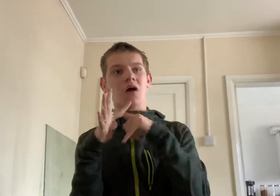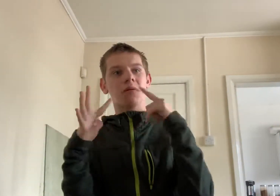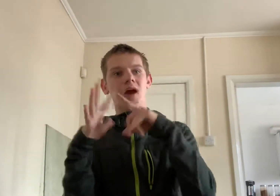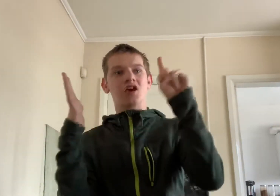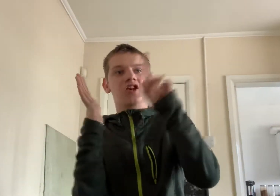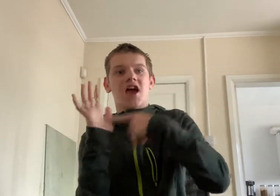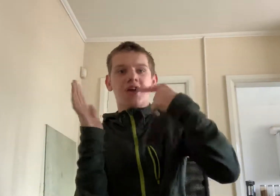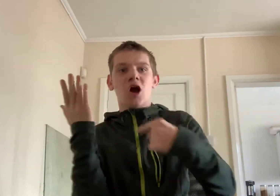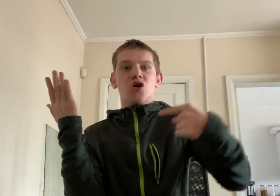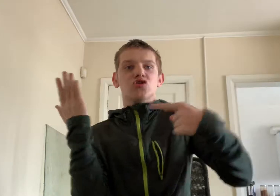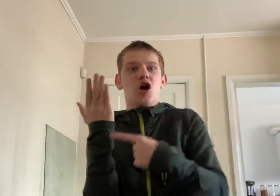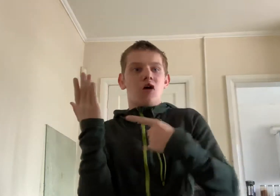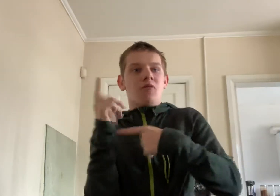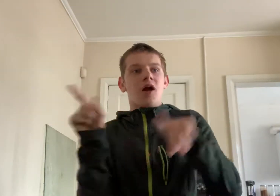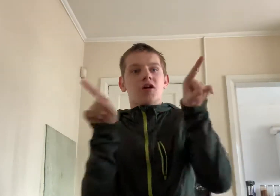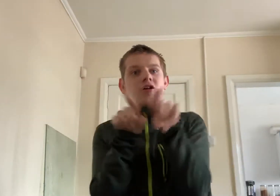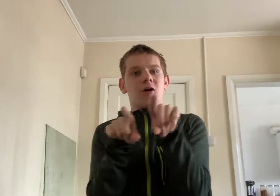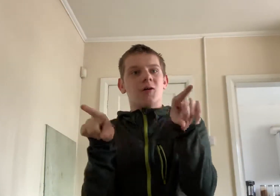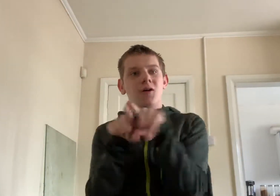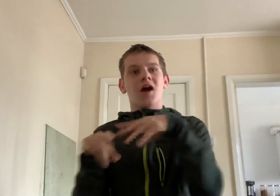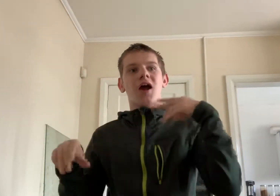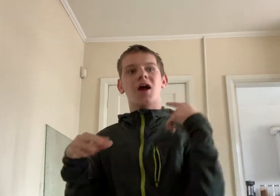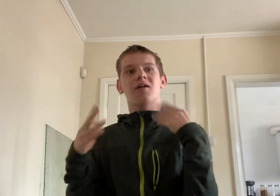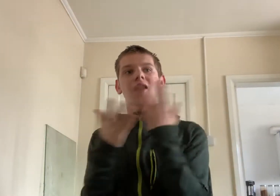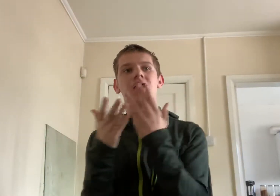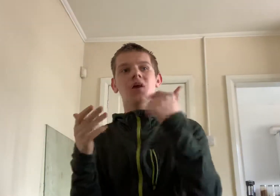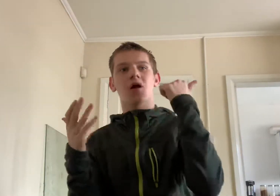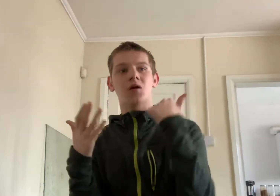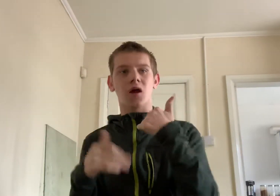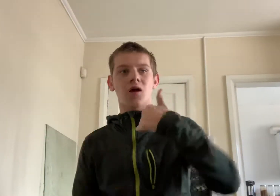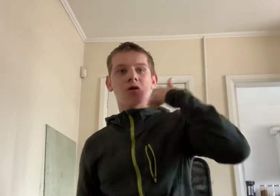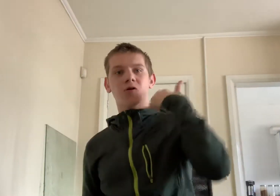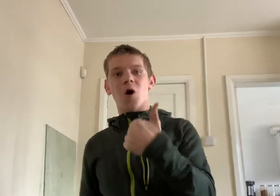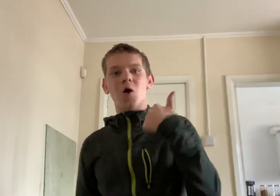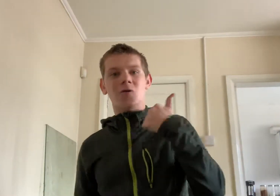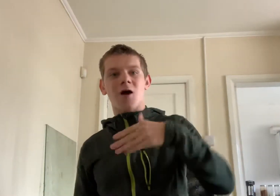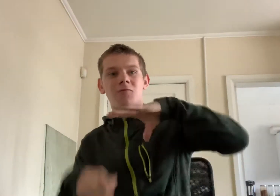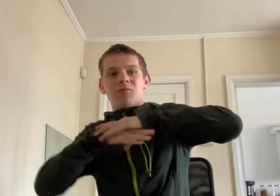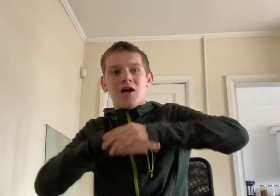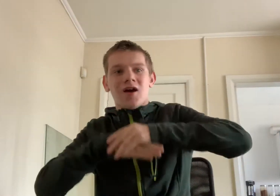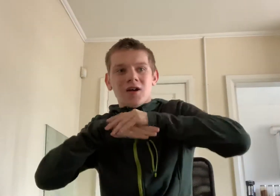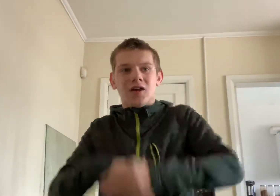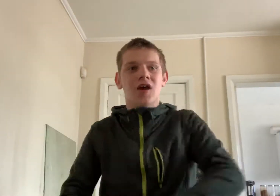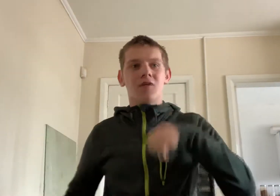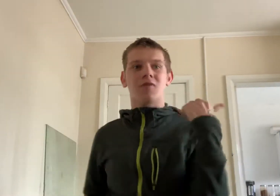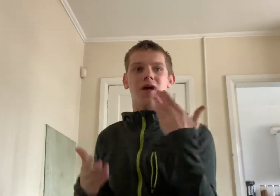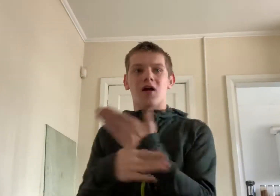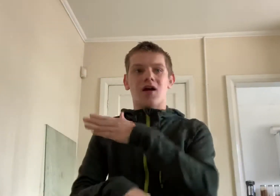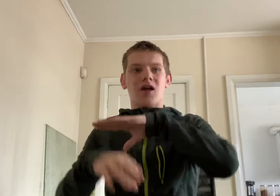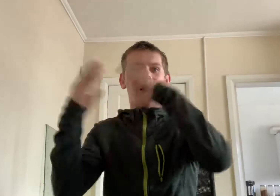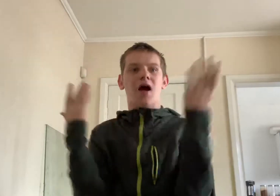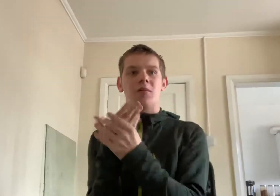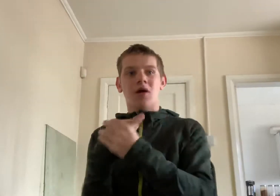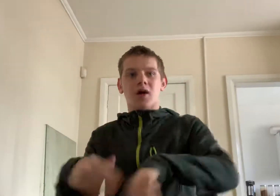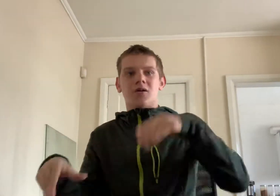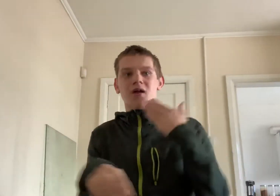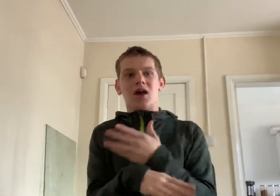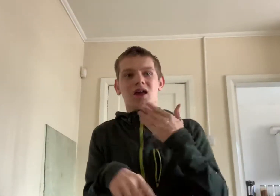Edward James and Toby too. Really useful, good, good friends. Work together to the